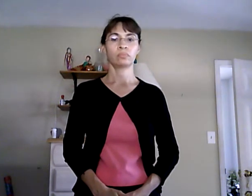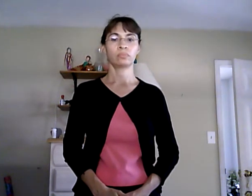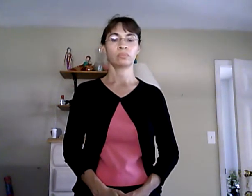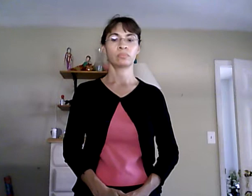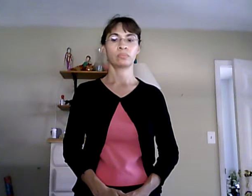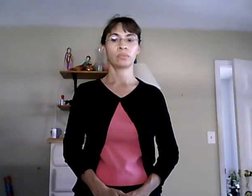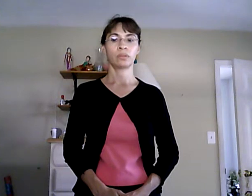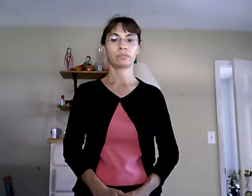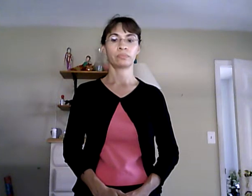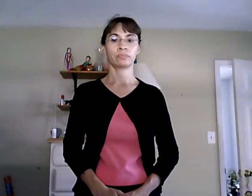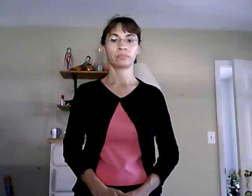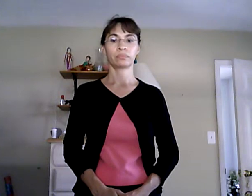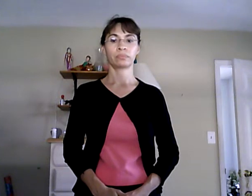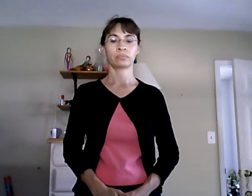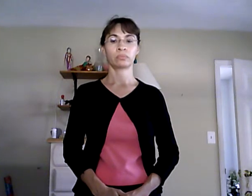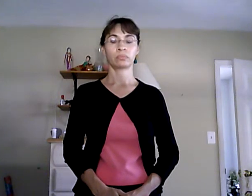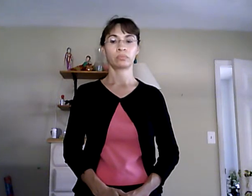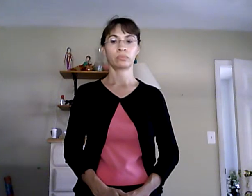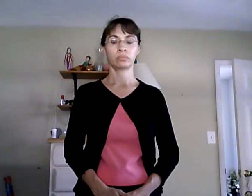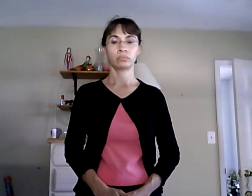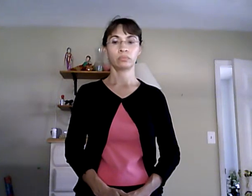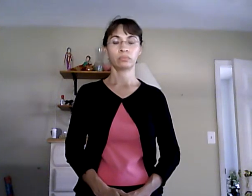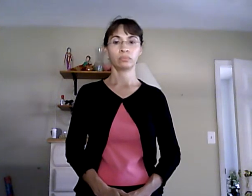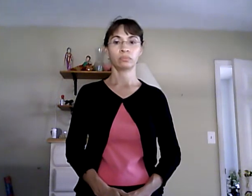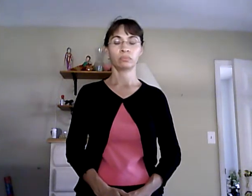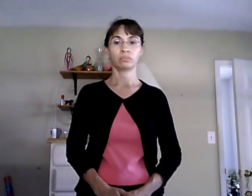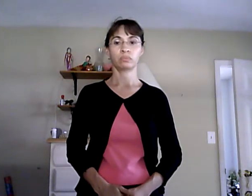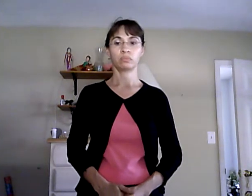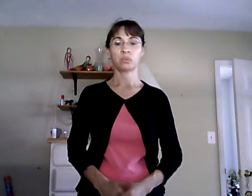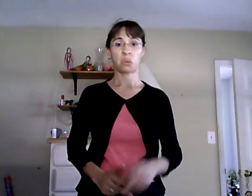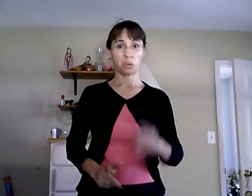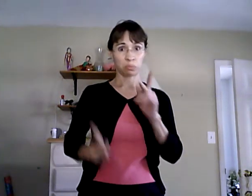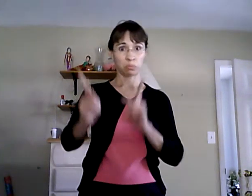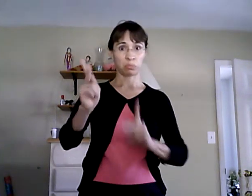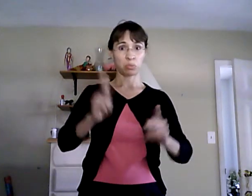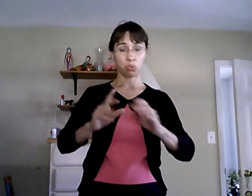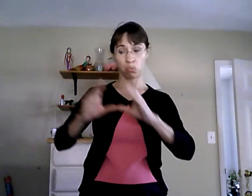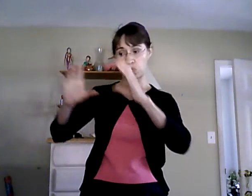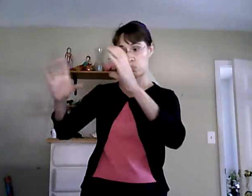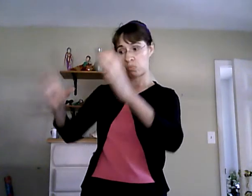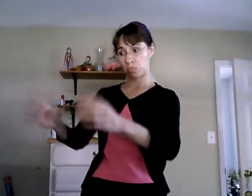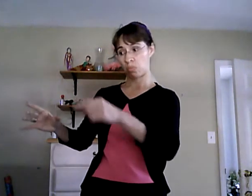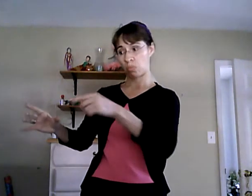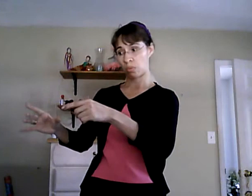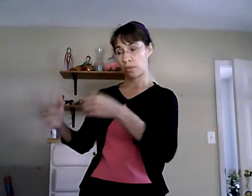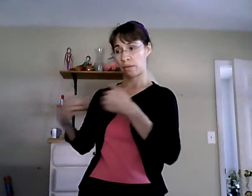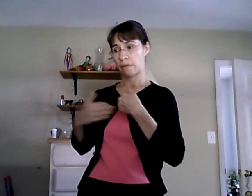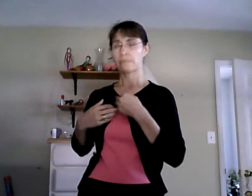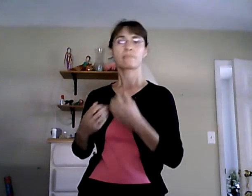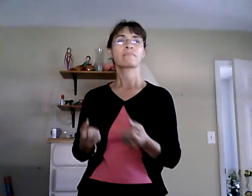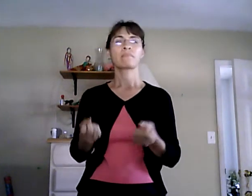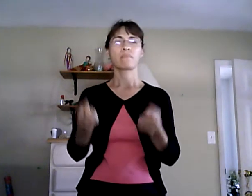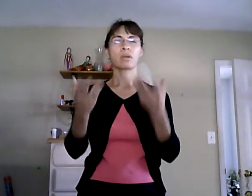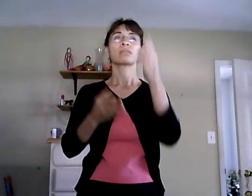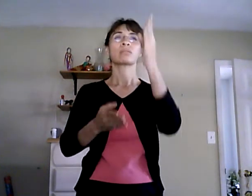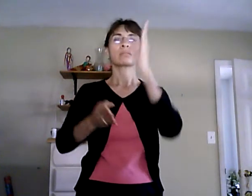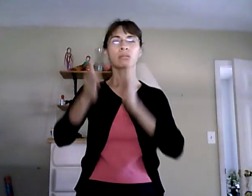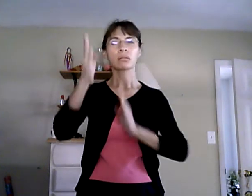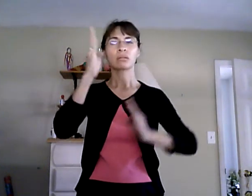for the people from this religion they have a large number of gods they